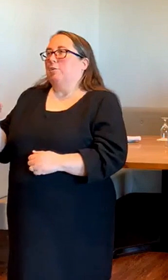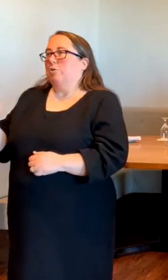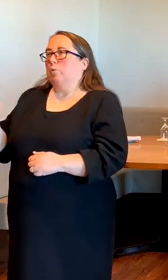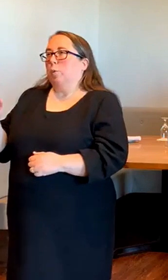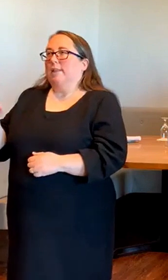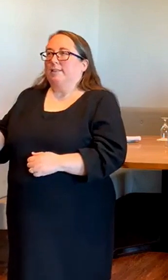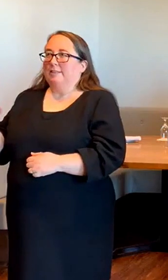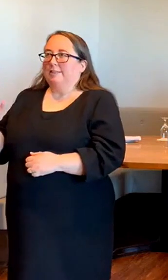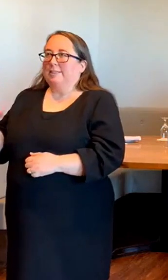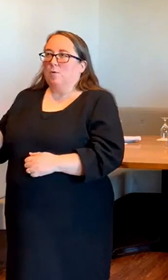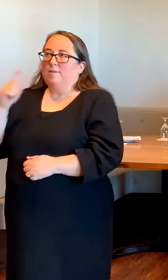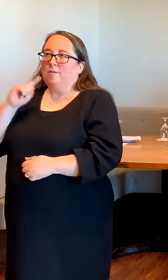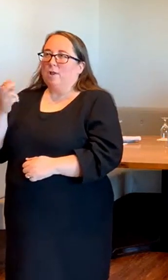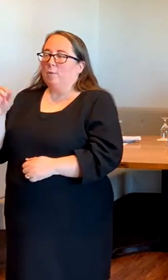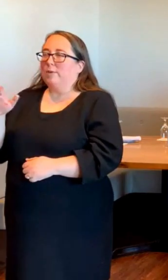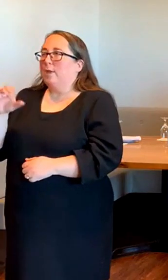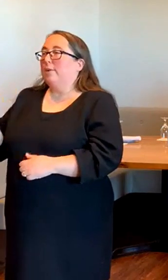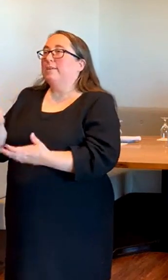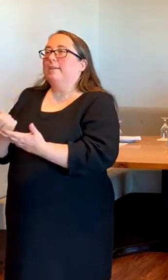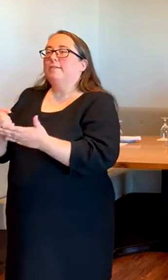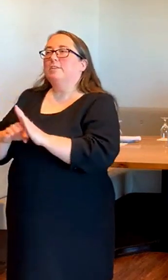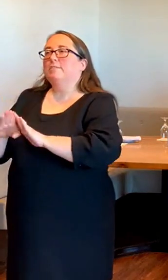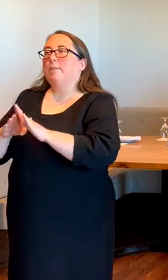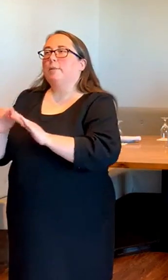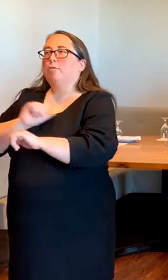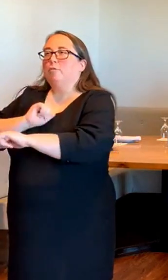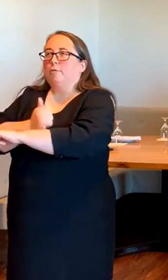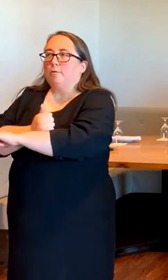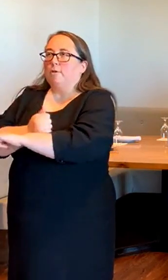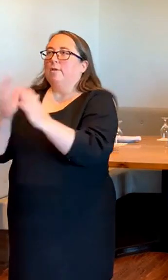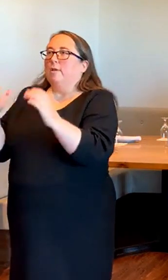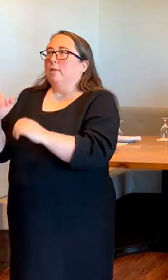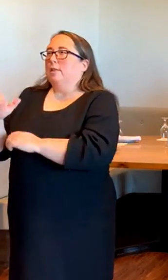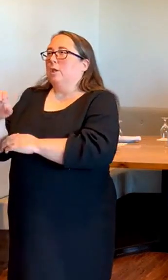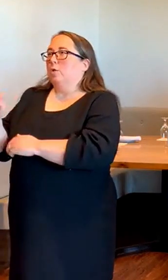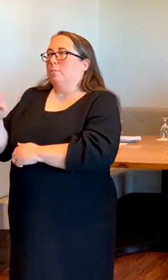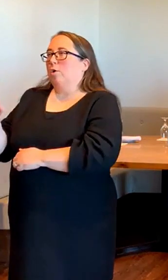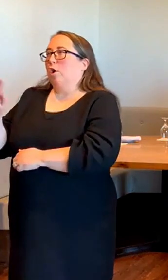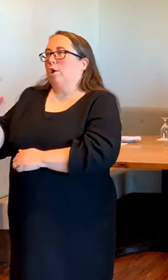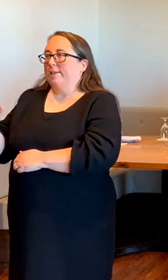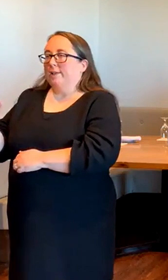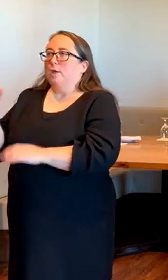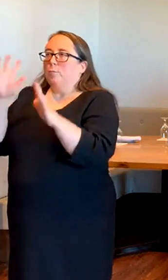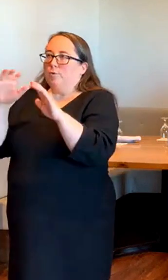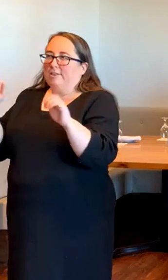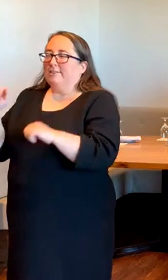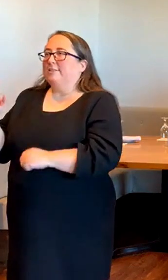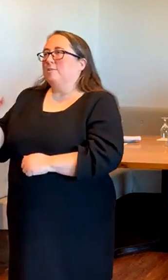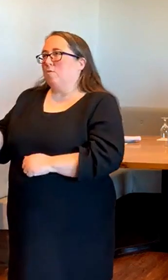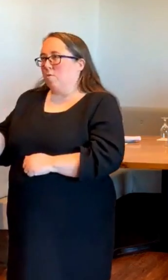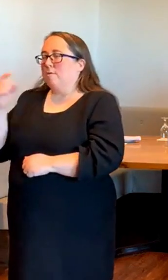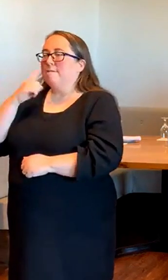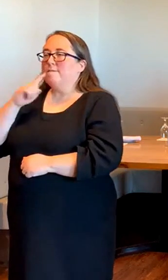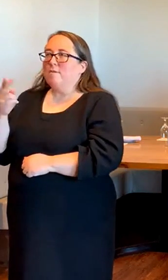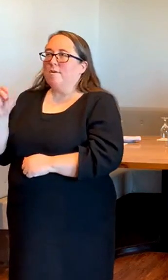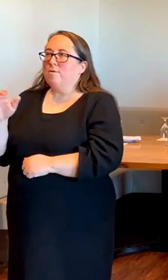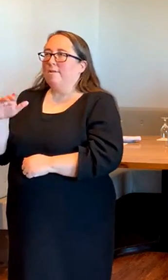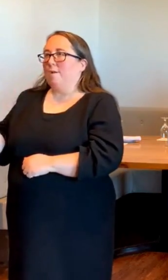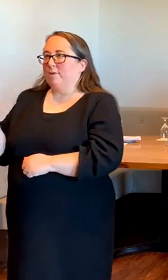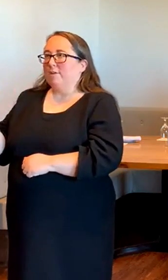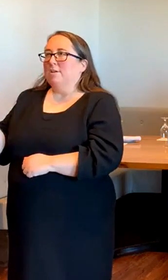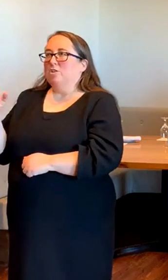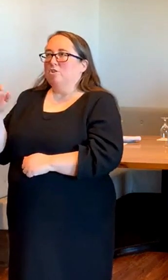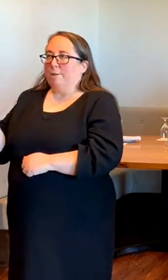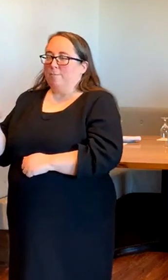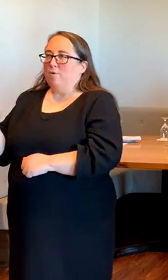CEO for Howard County Economic Development Authority, Leonardo McLarty, President and CEO for the Howard County Chamber,